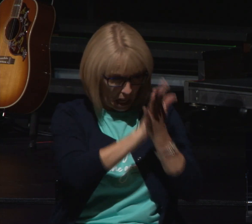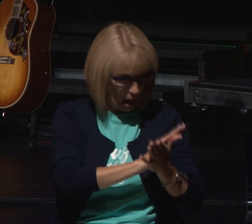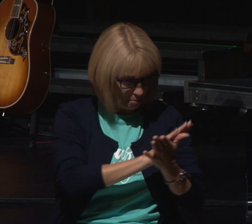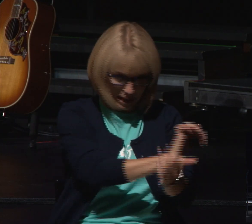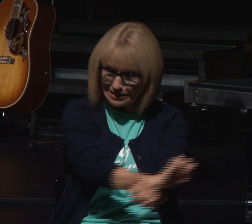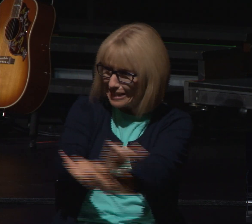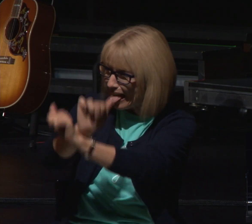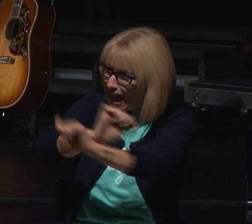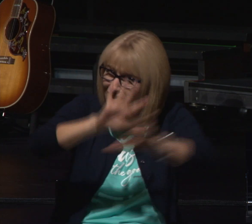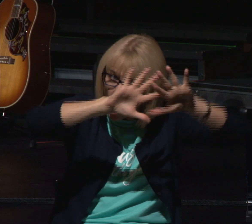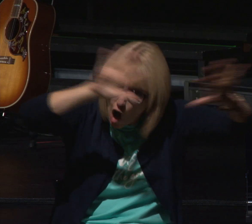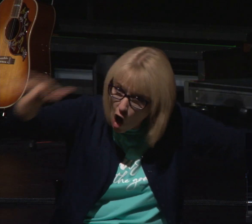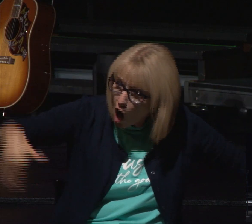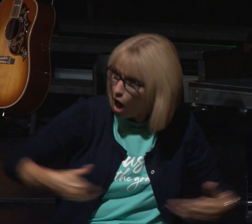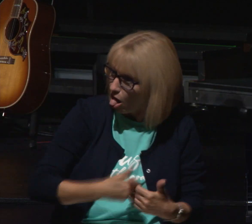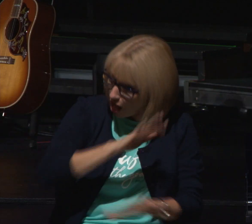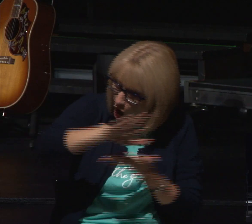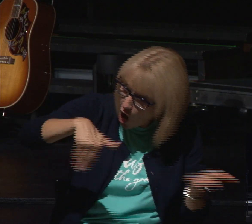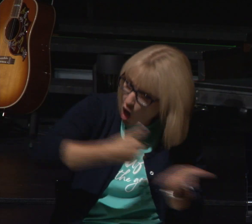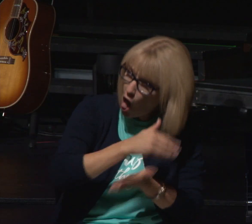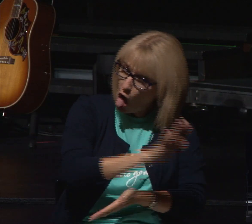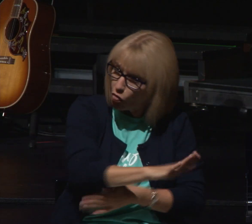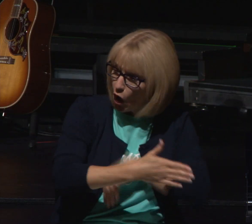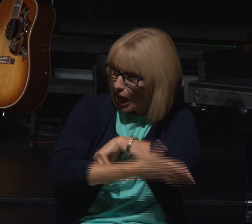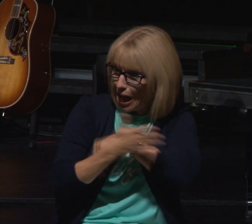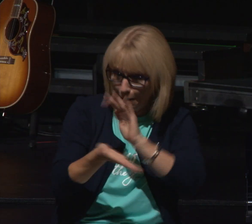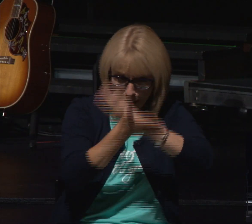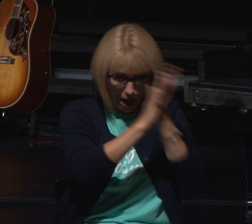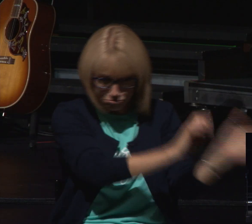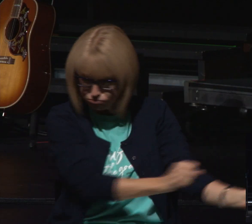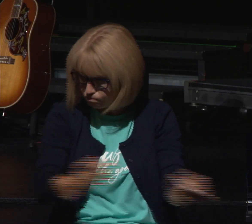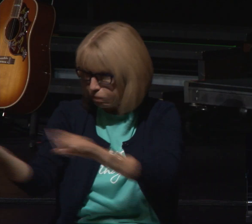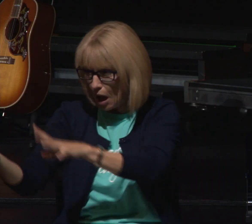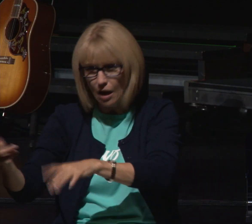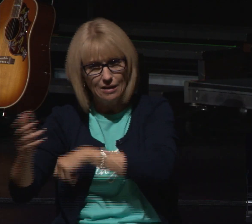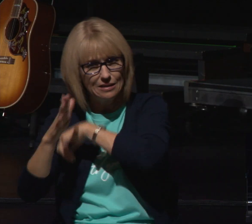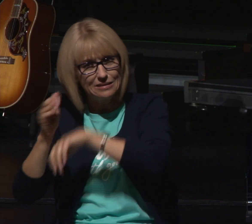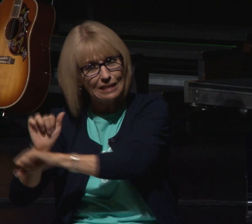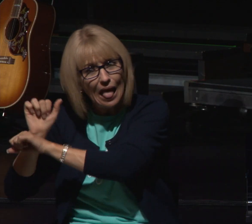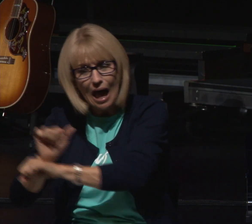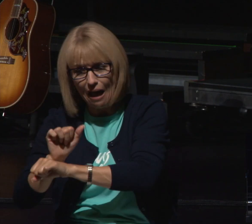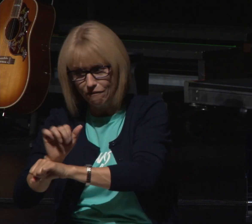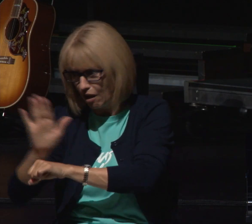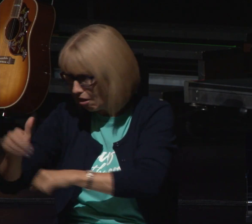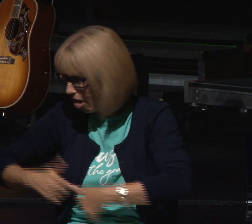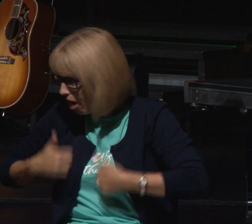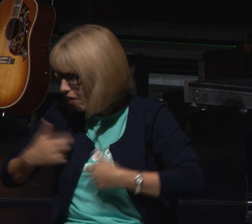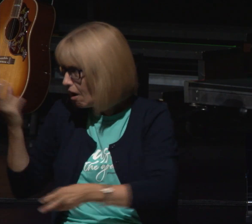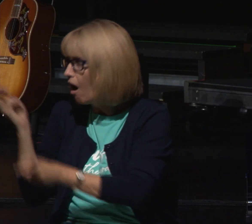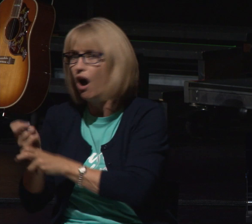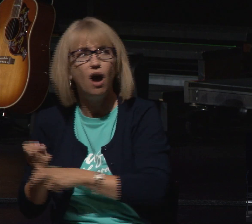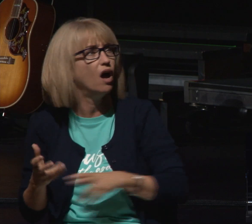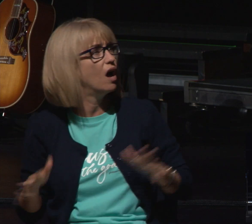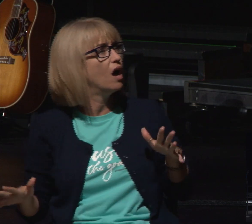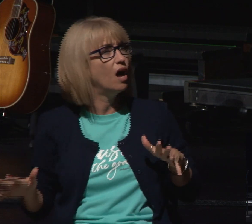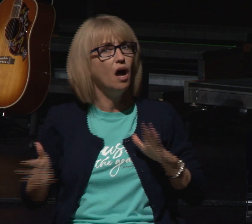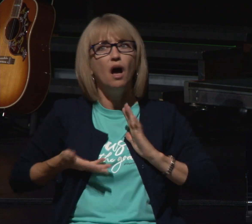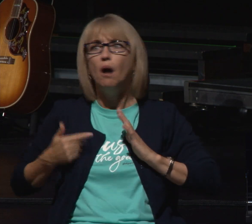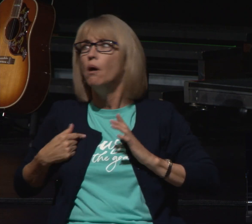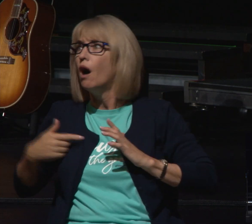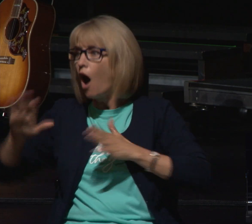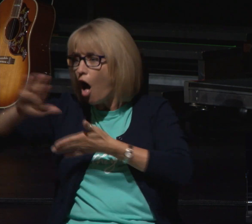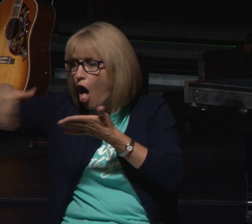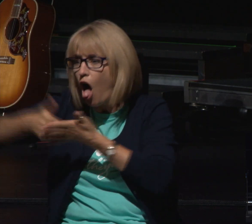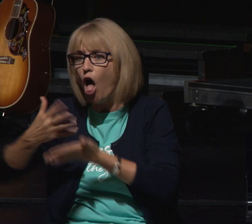became slaves in the foreign country and while they were there it was hard it was difficult and here's this whole group of people had become